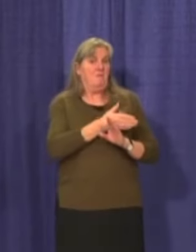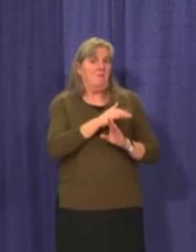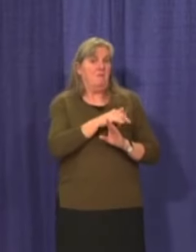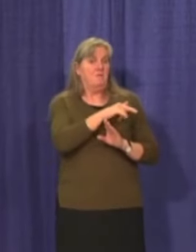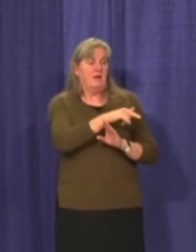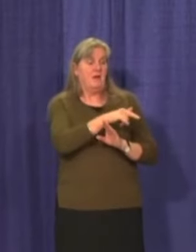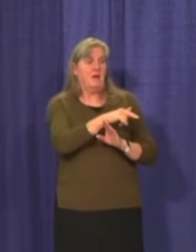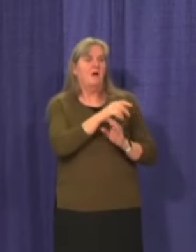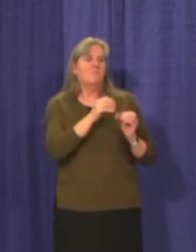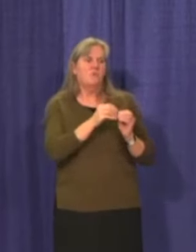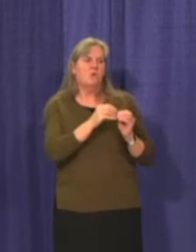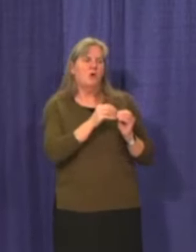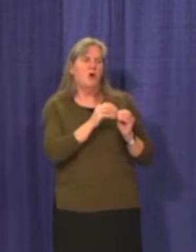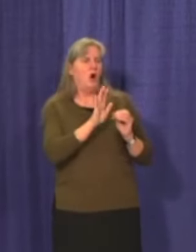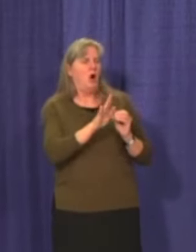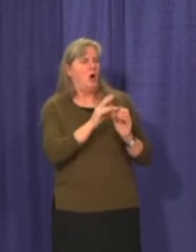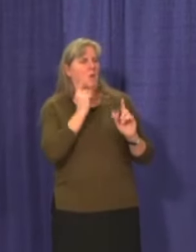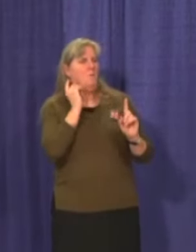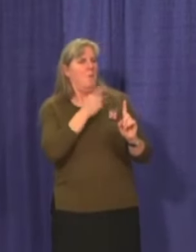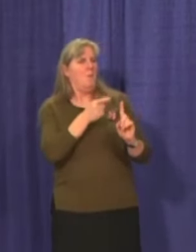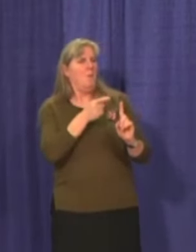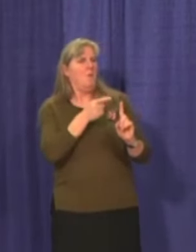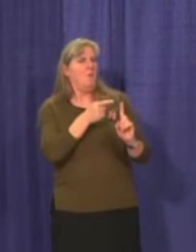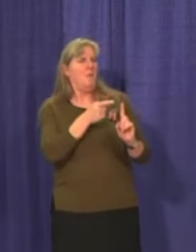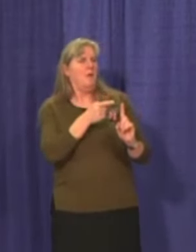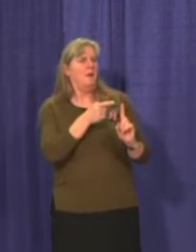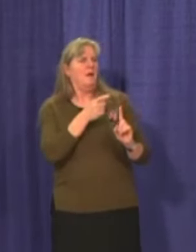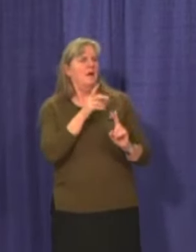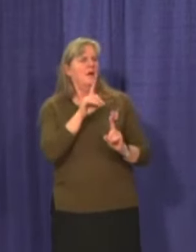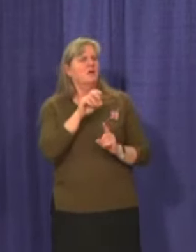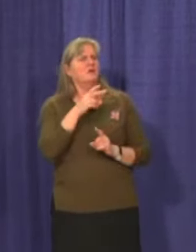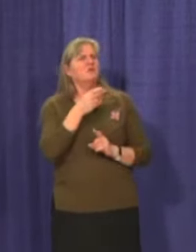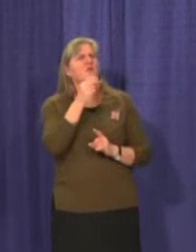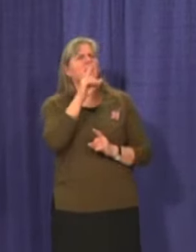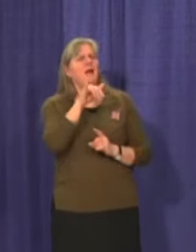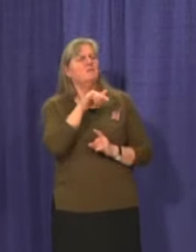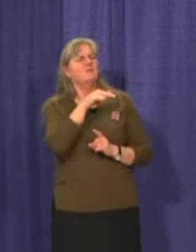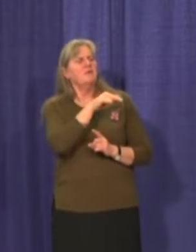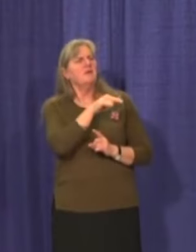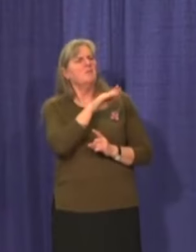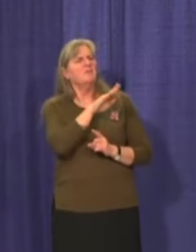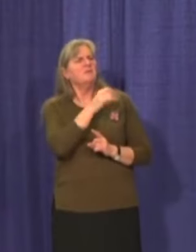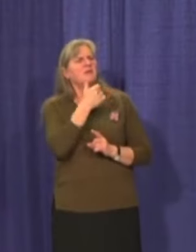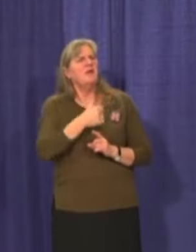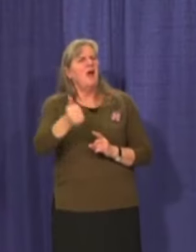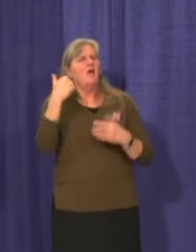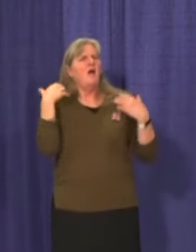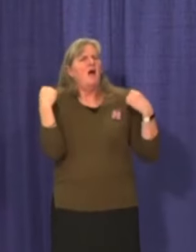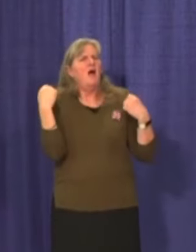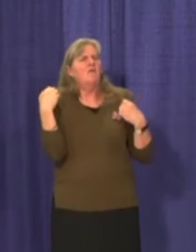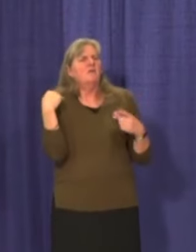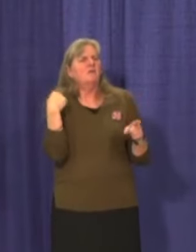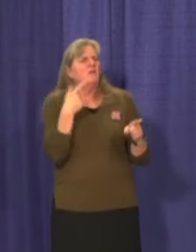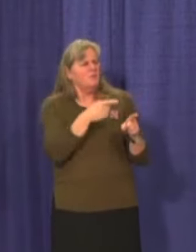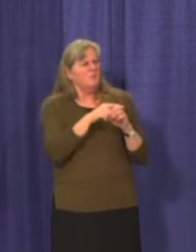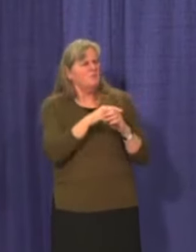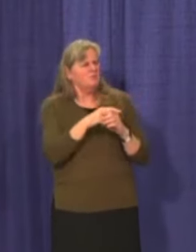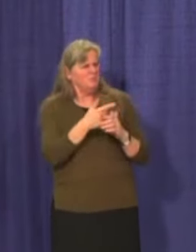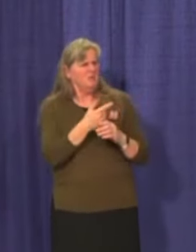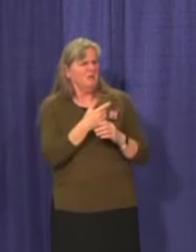more the message that, I think she said something about that. She felt that these folks should be ashamed.